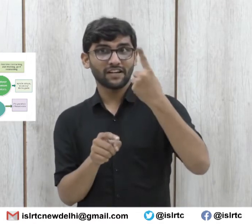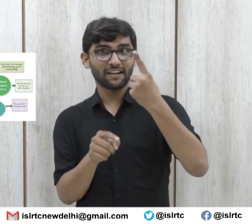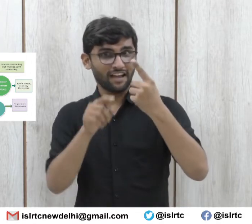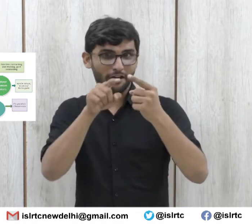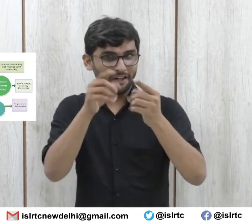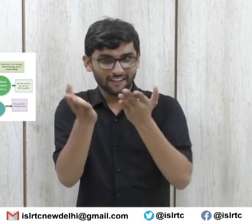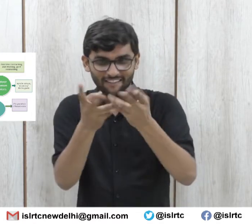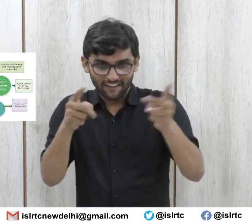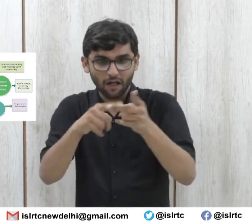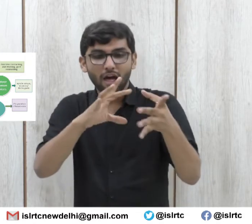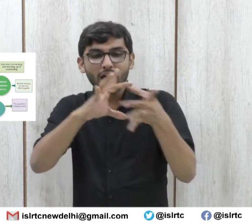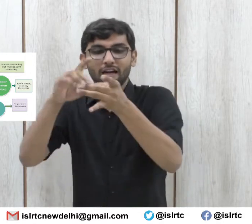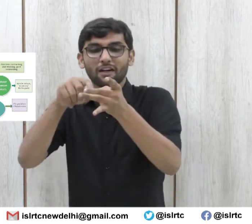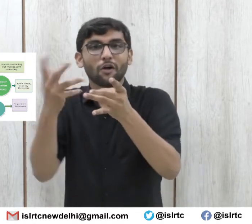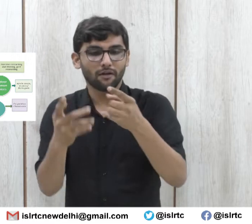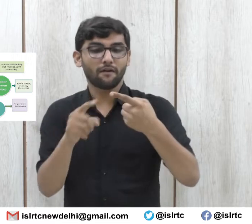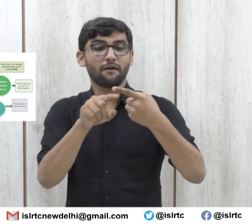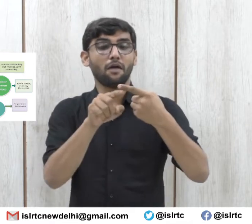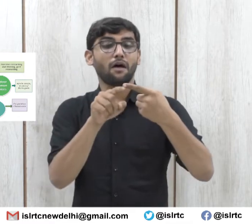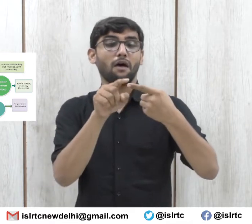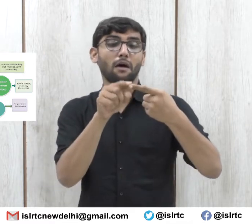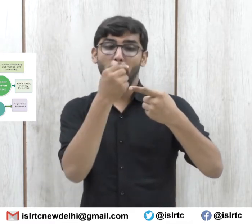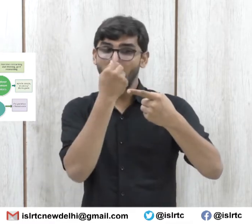Physiotherapy,